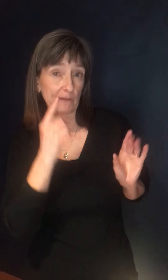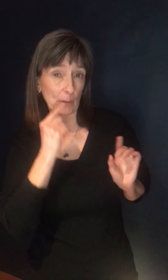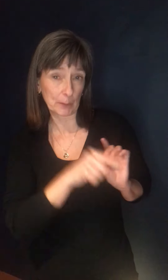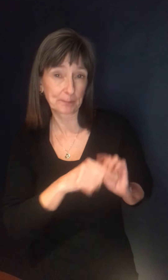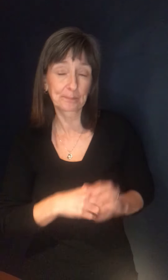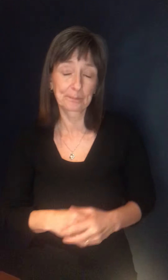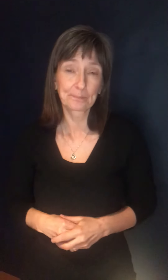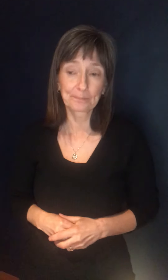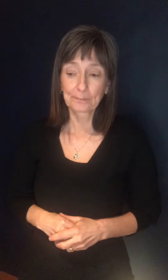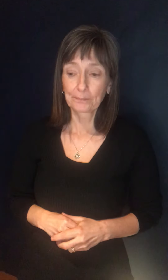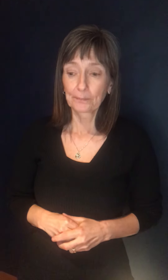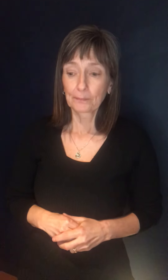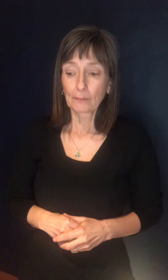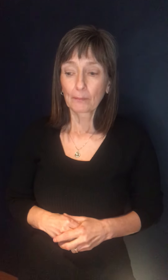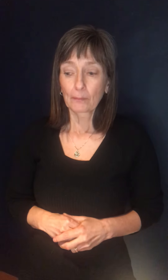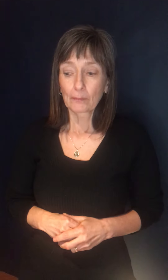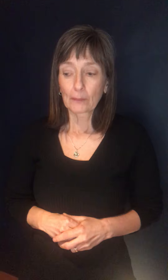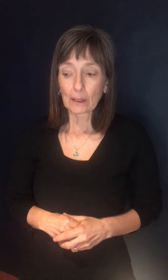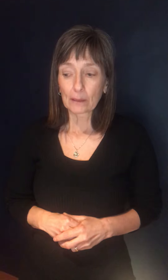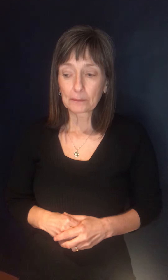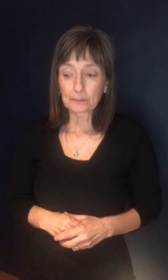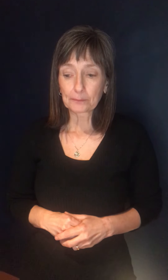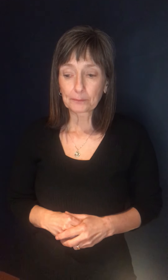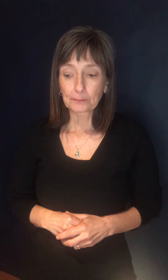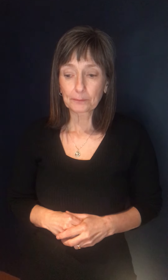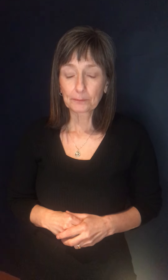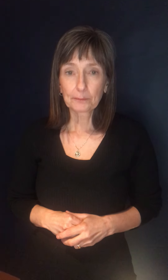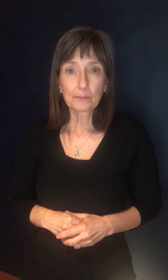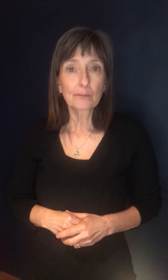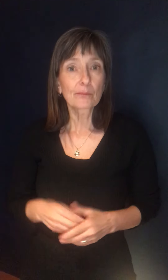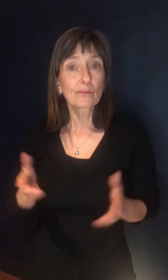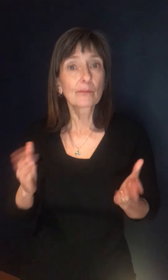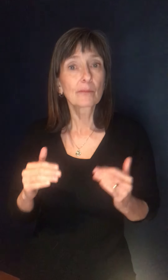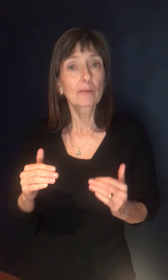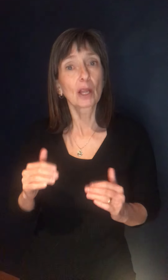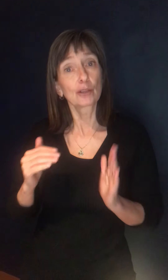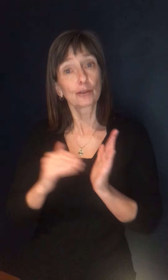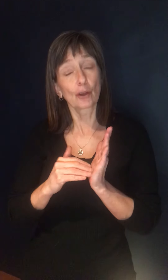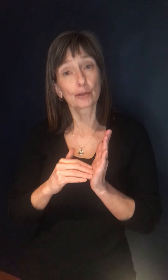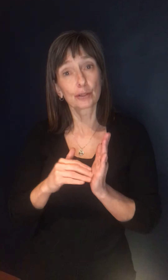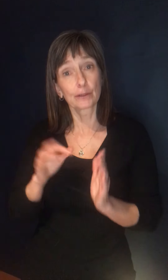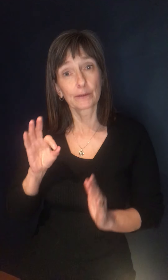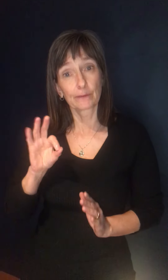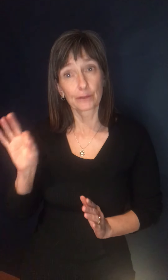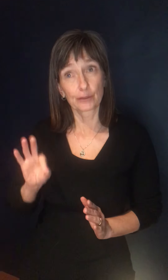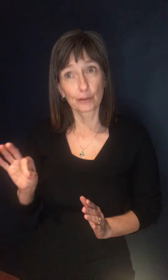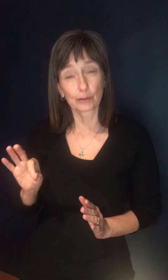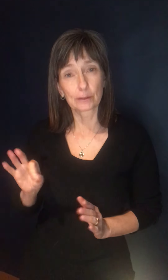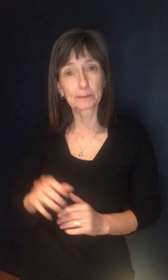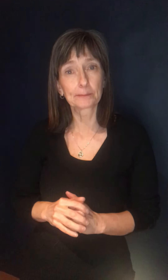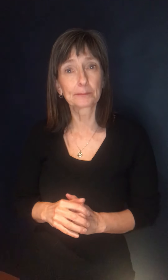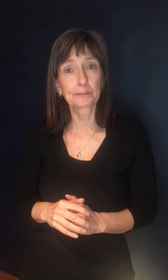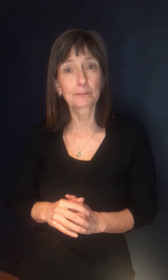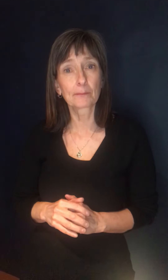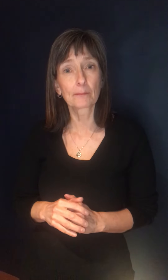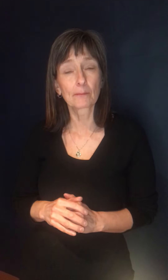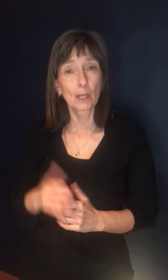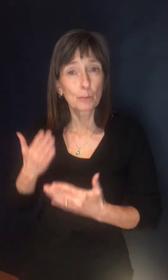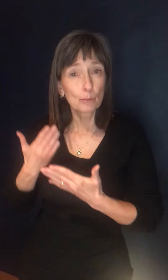Um, the other question I had is, um, for Dr. Fitzgerald, if all the evidence, uh, does suggest that it's, uh, you you feel safe to move